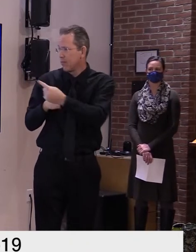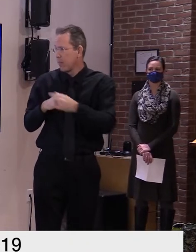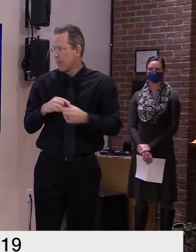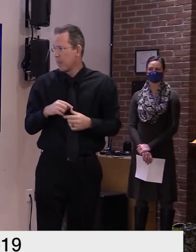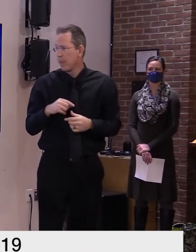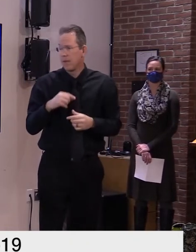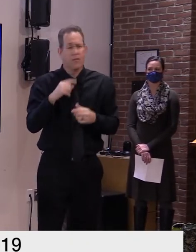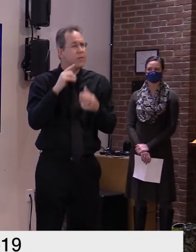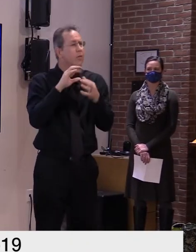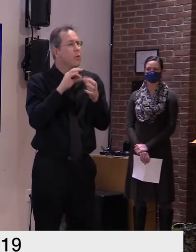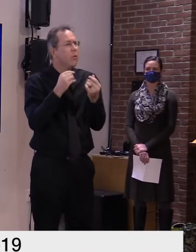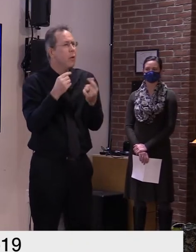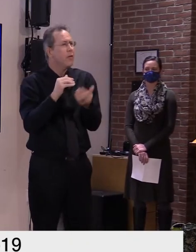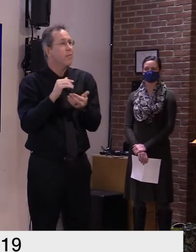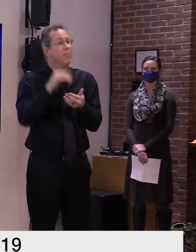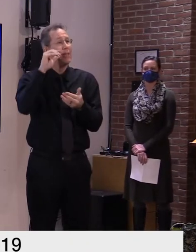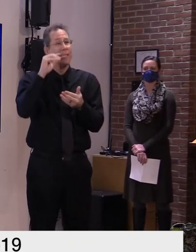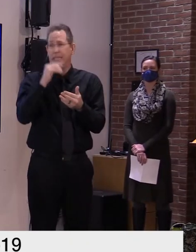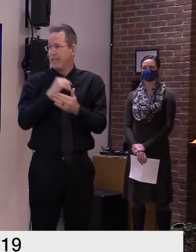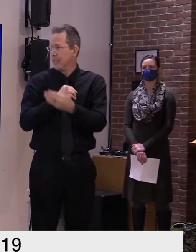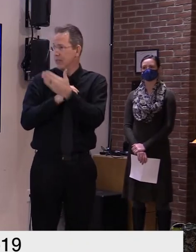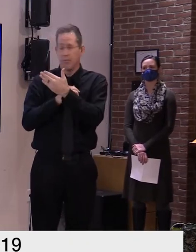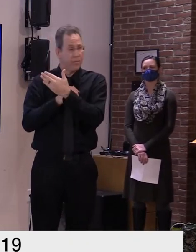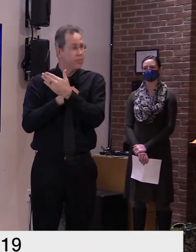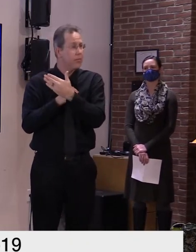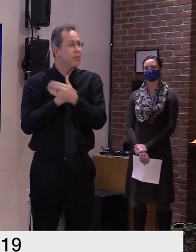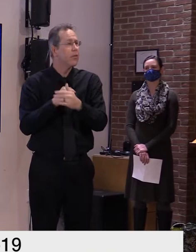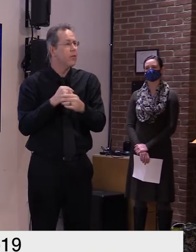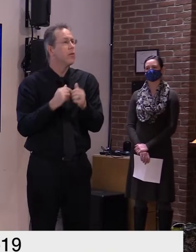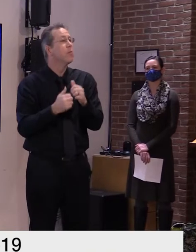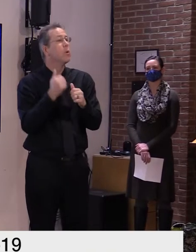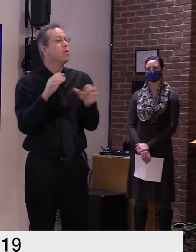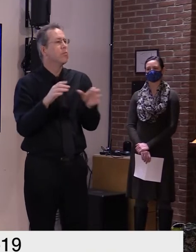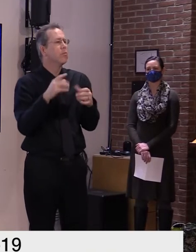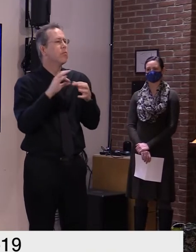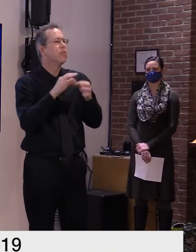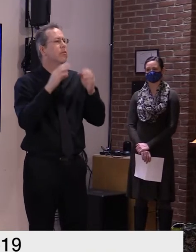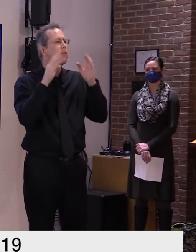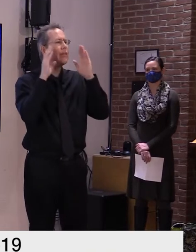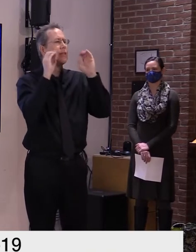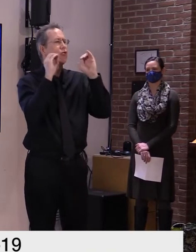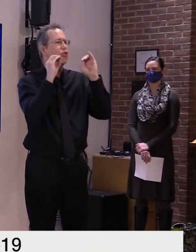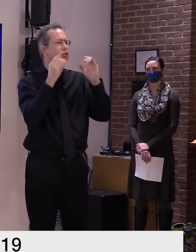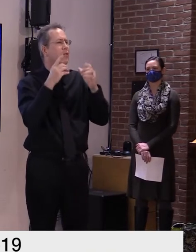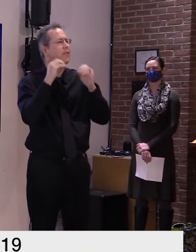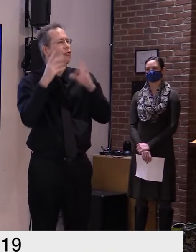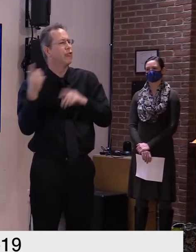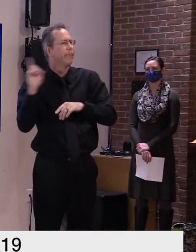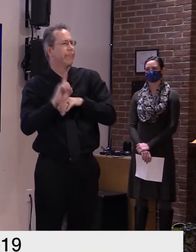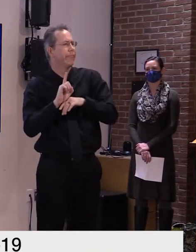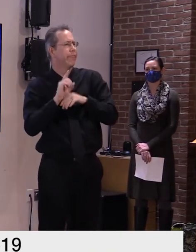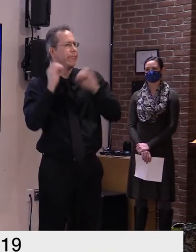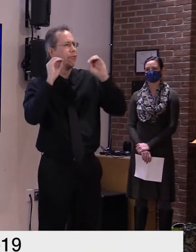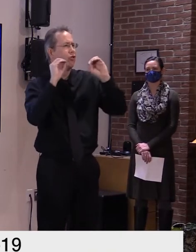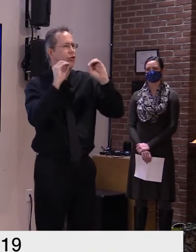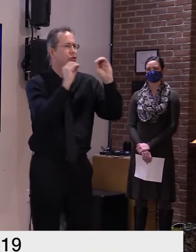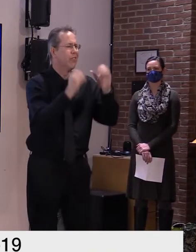sources are support are focused on instruction and instruction related technology and that's consistent with what i just noted